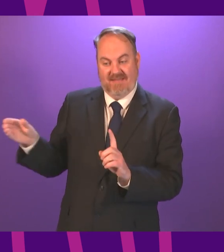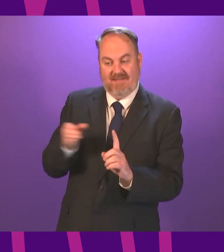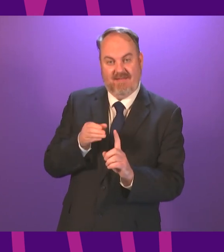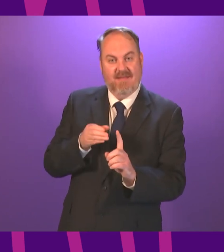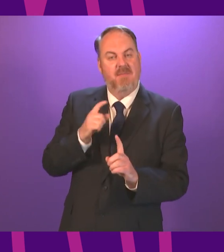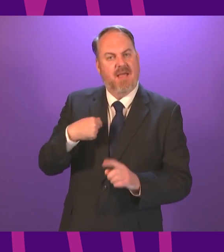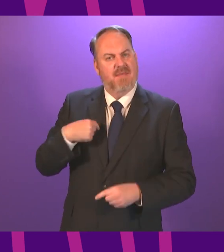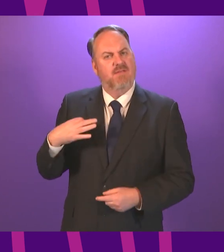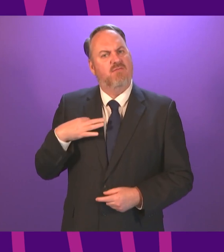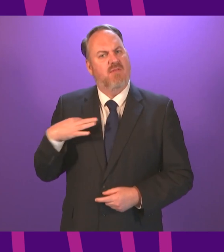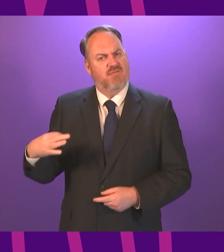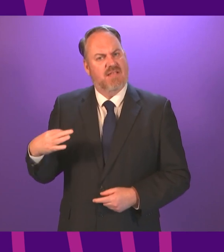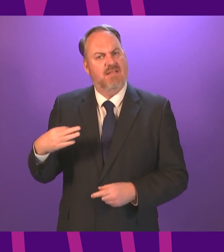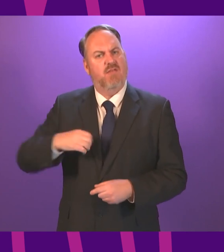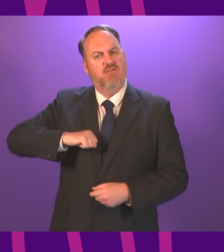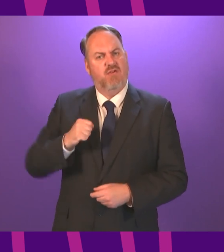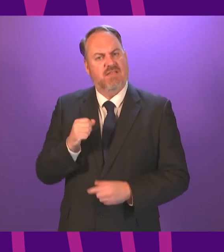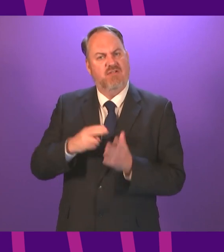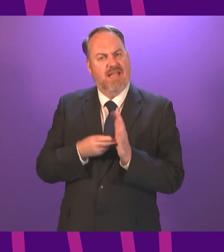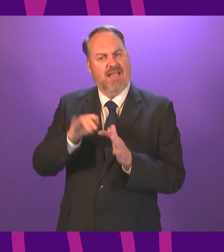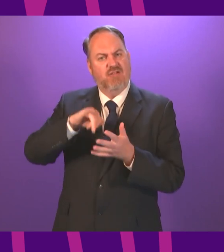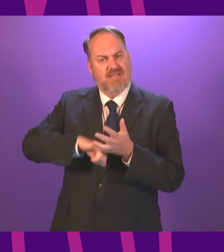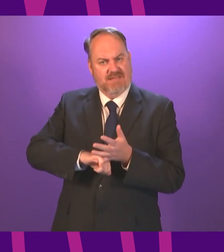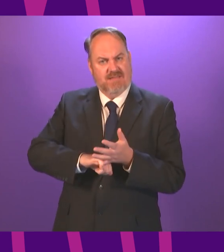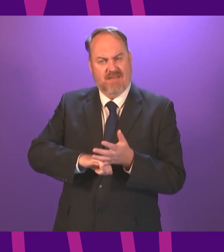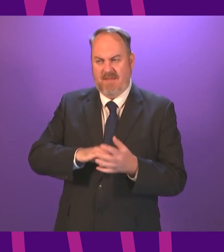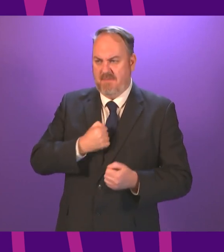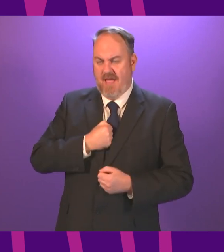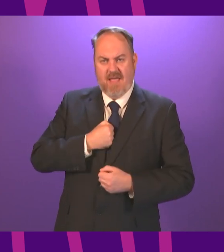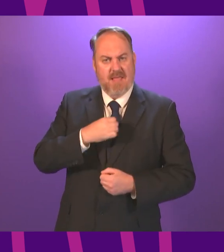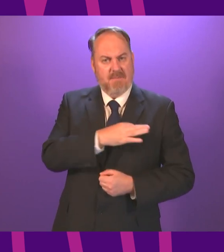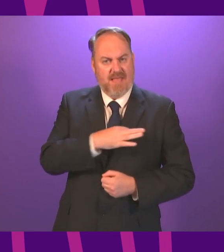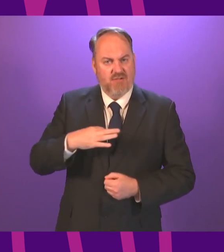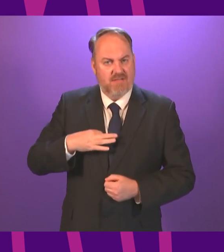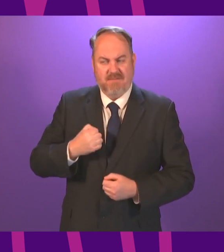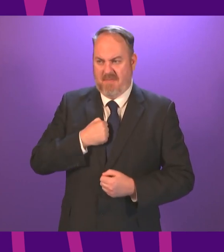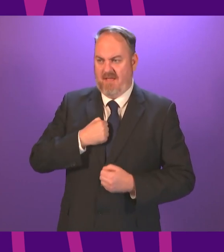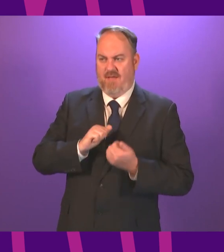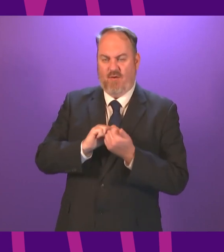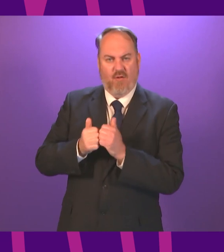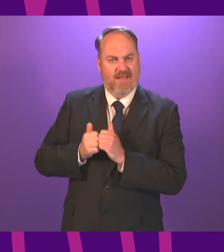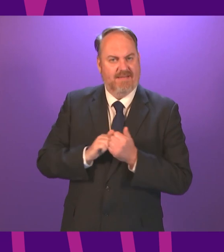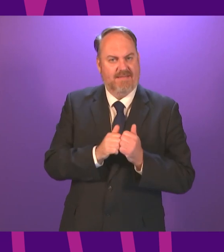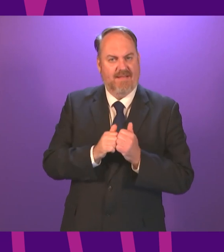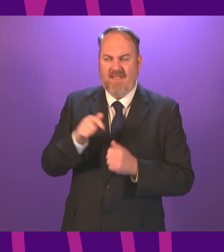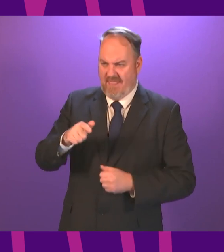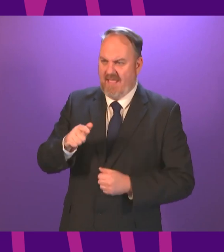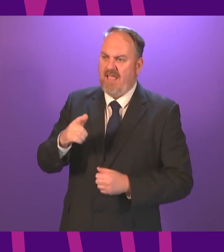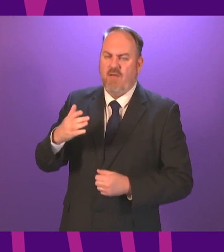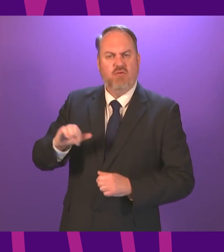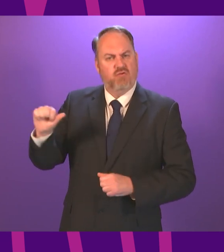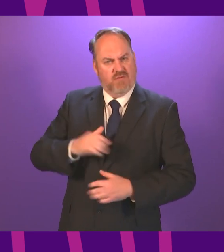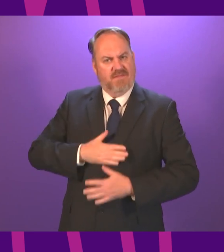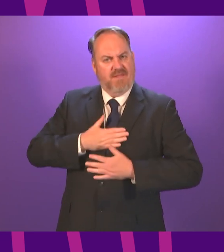represent the Scottish NHS my patients my colleagues to make them feel like they truly have a voice